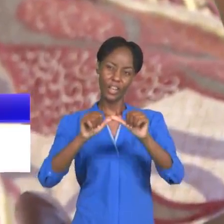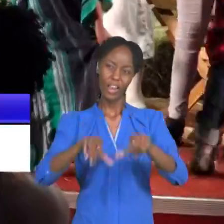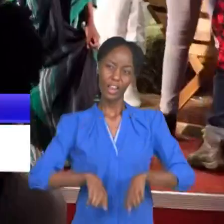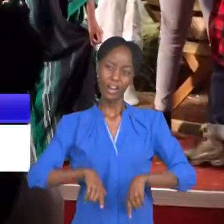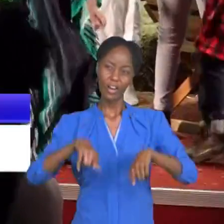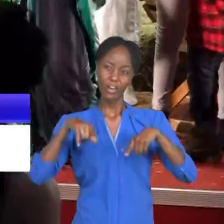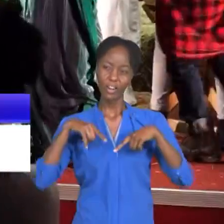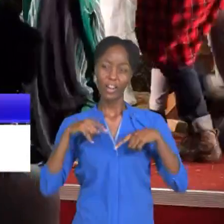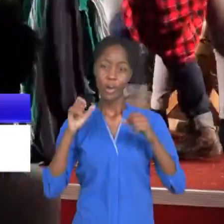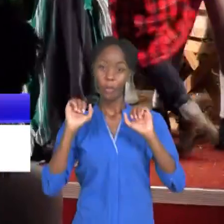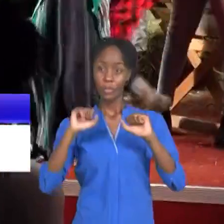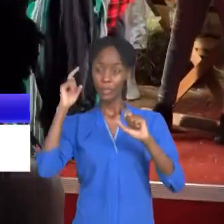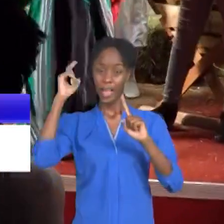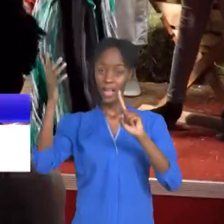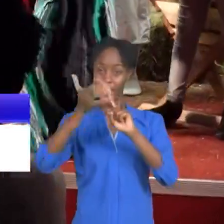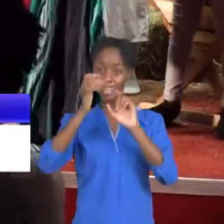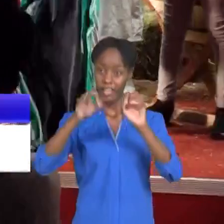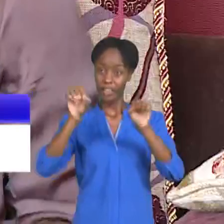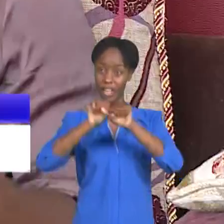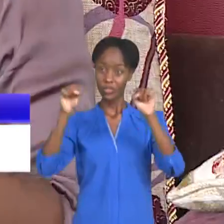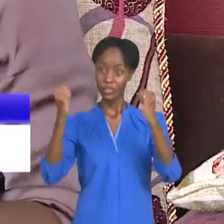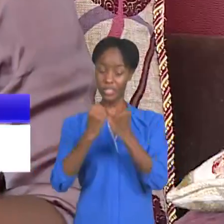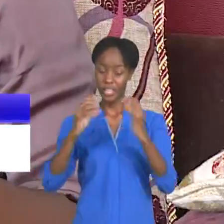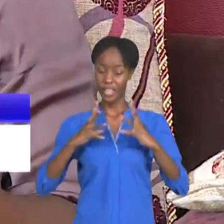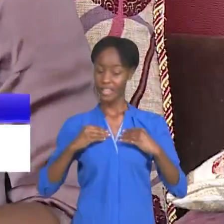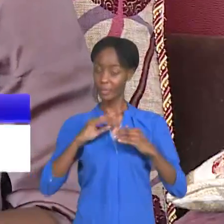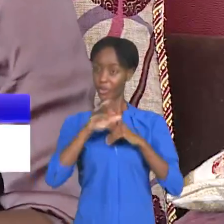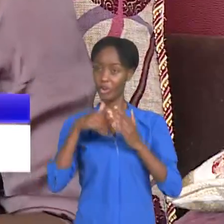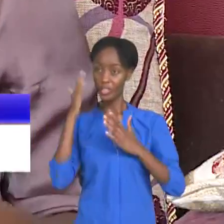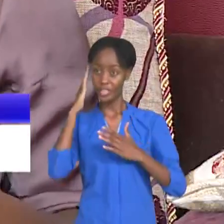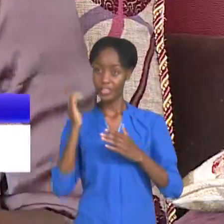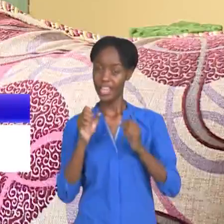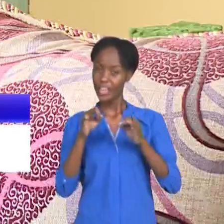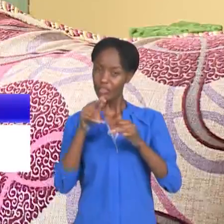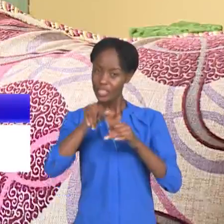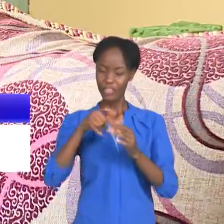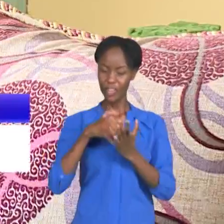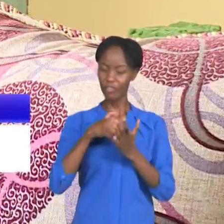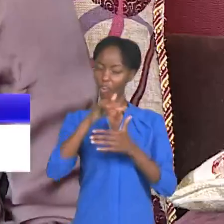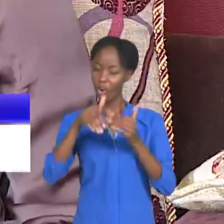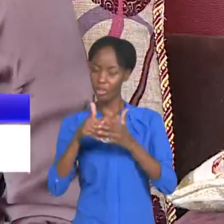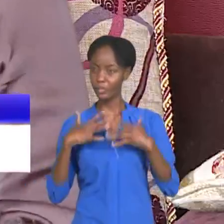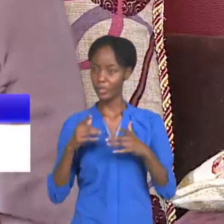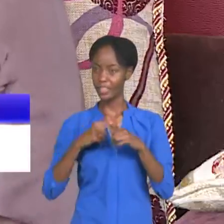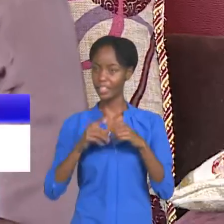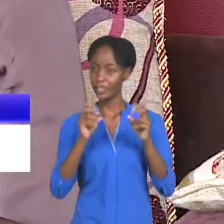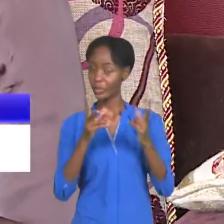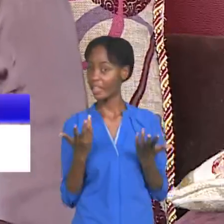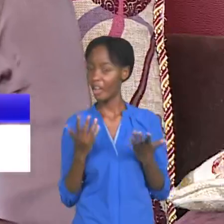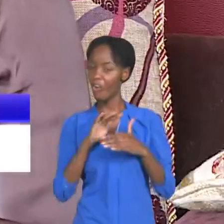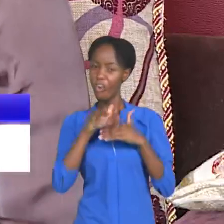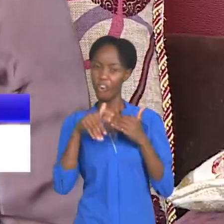by a sober and accommodative society if we are being inclusive let's be inclusive all of the way